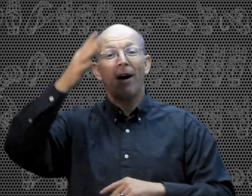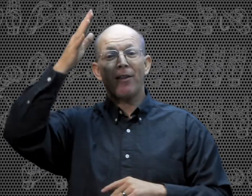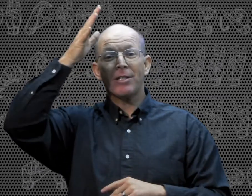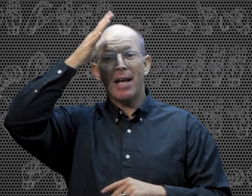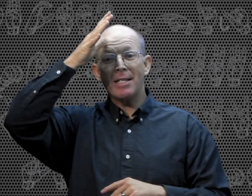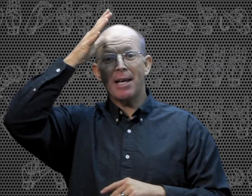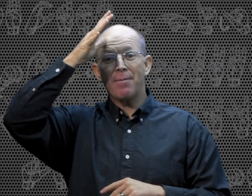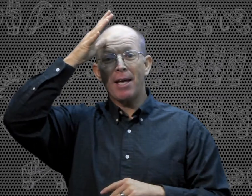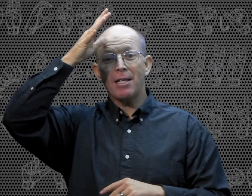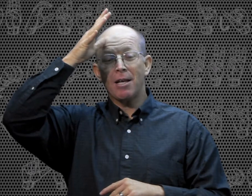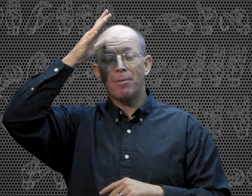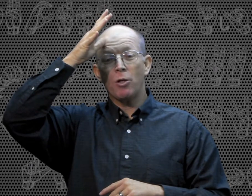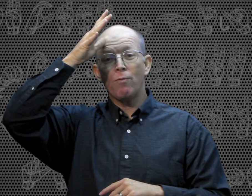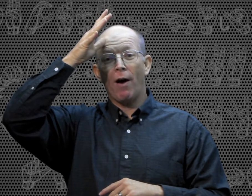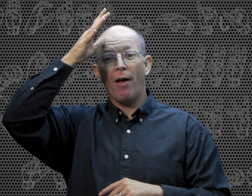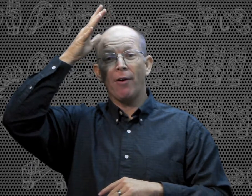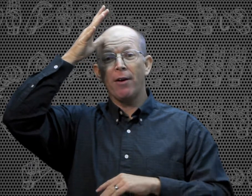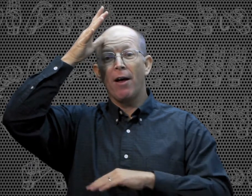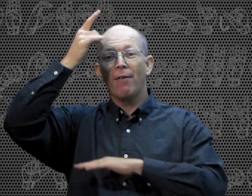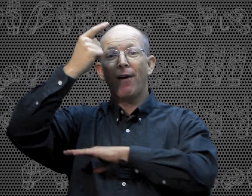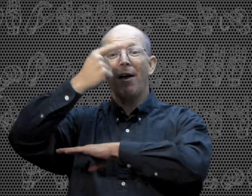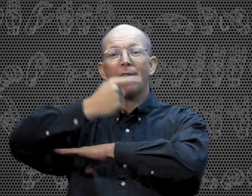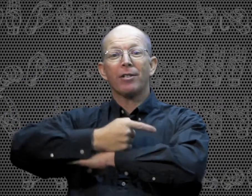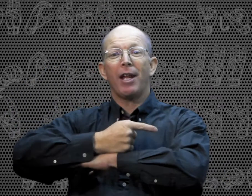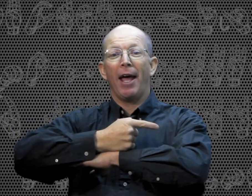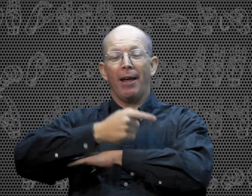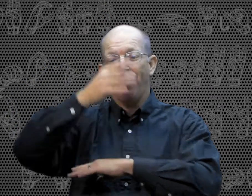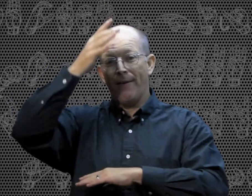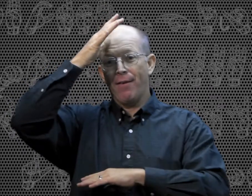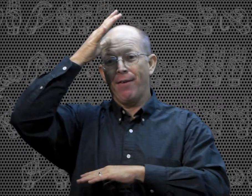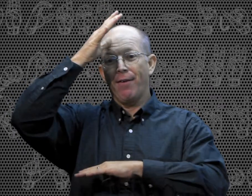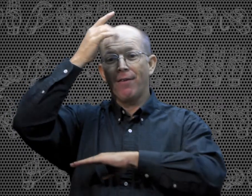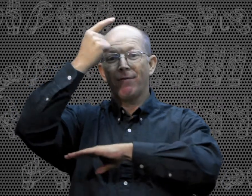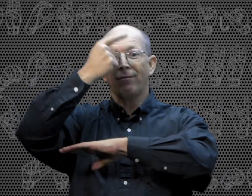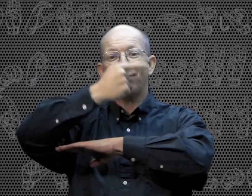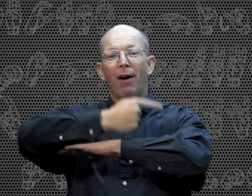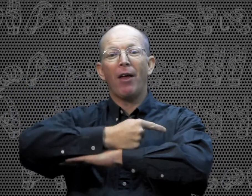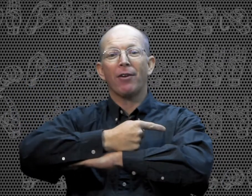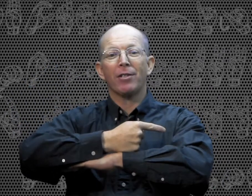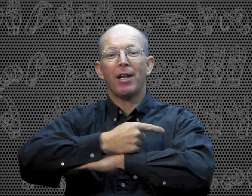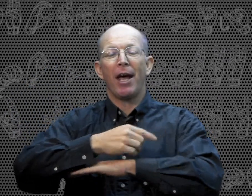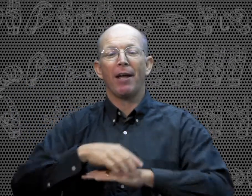Father's Day. Same thing, except you do Father. Father's Day. Father's Day.